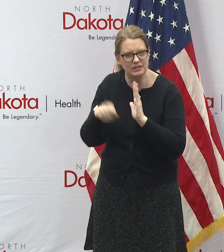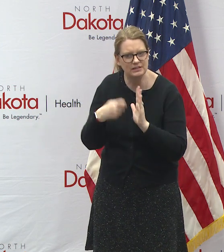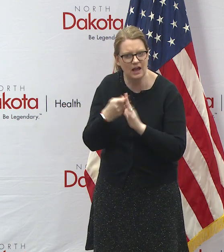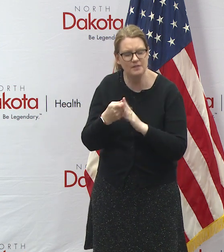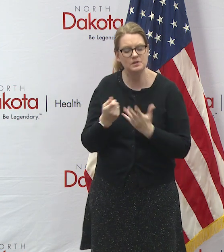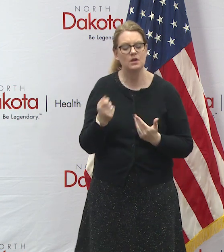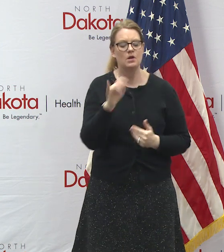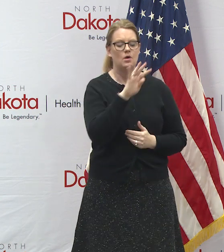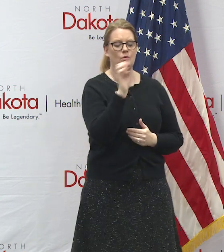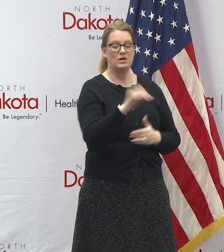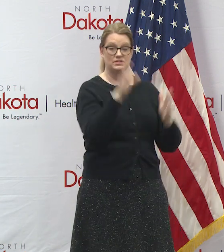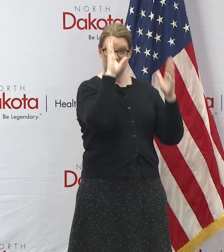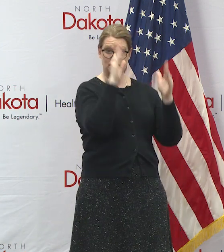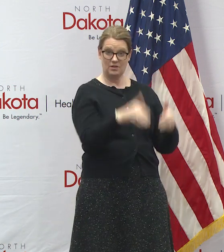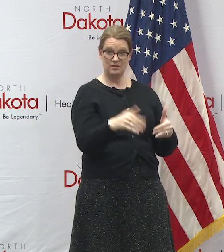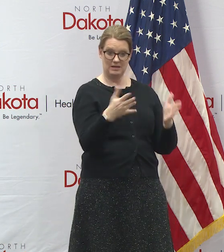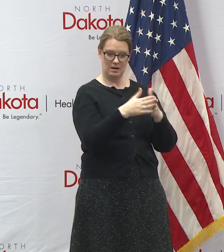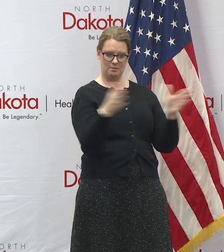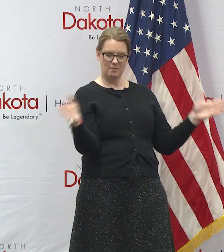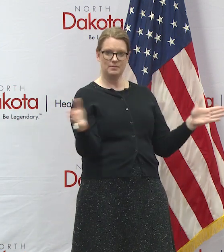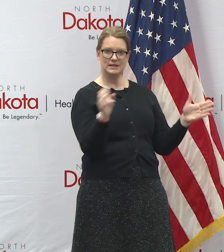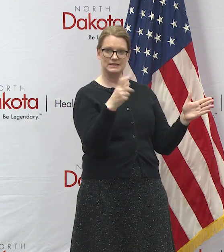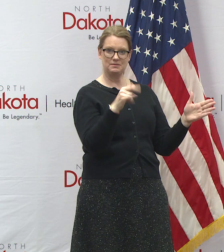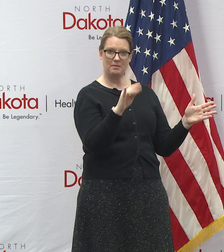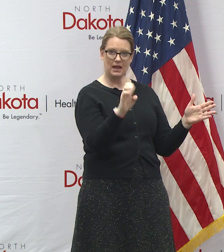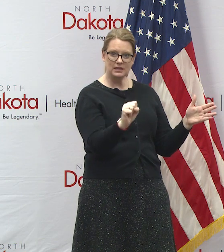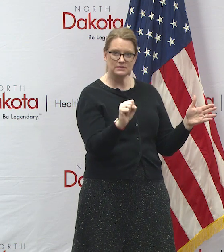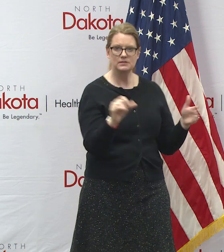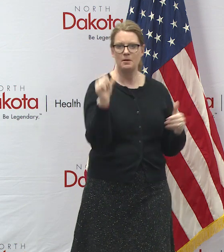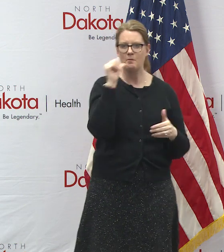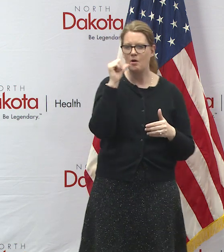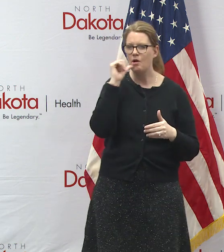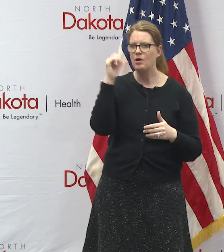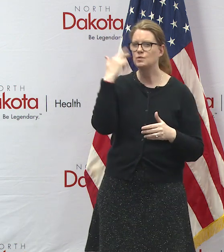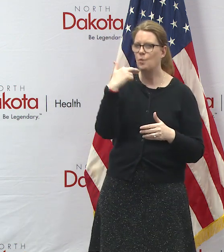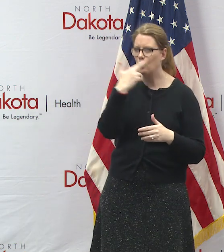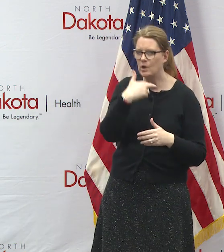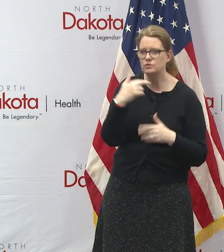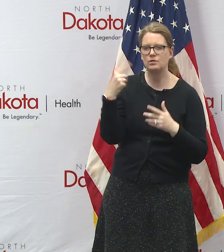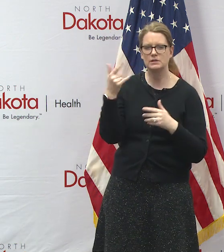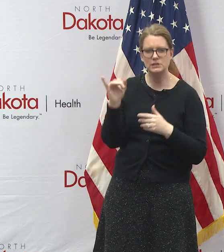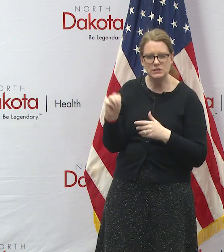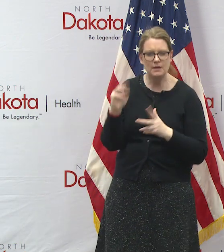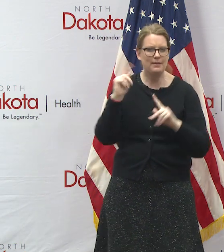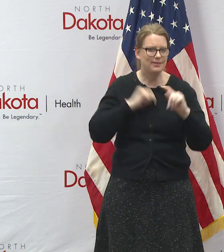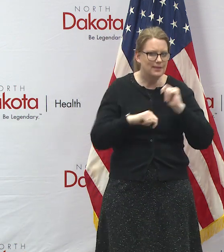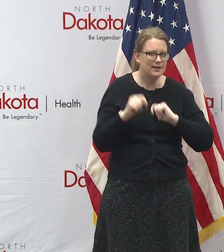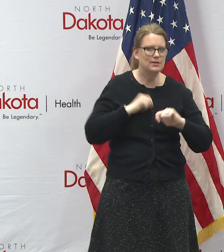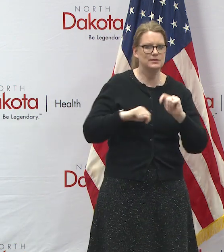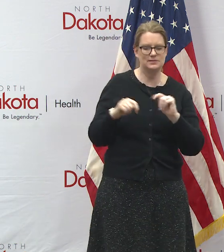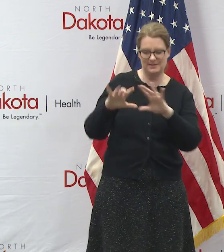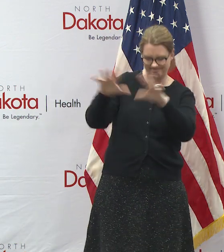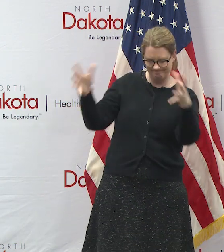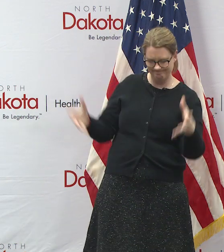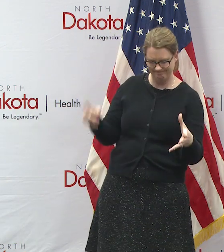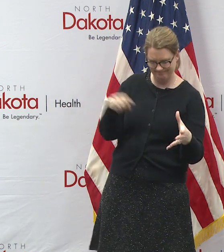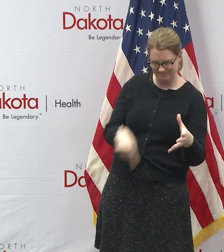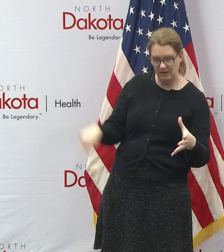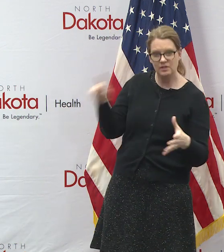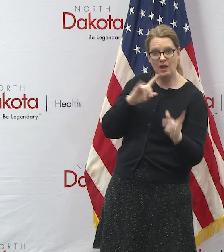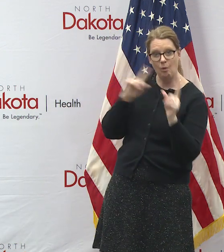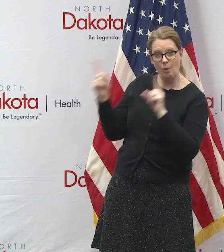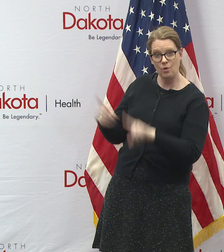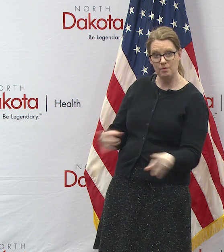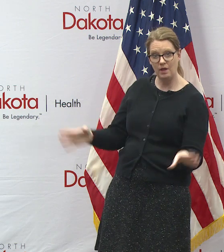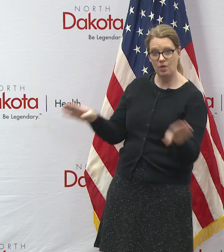focused on our public space executive orders where the bars the restaurants the gyms the theaters etc were ordered to be closed